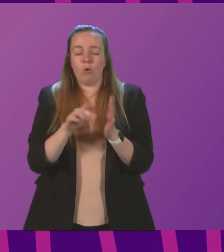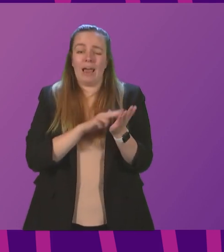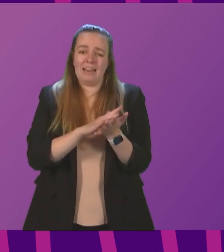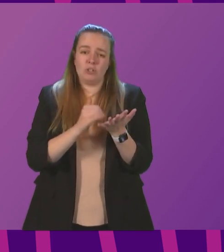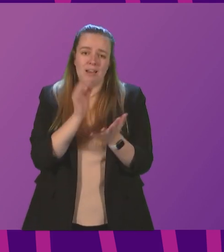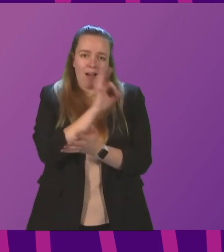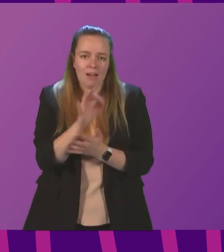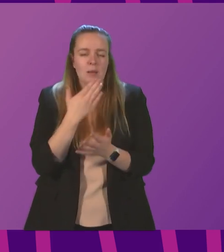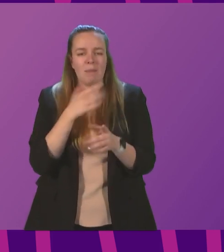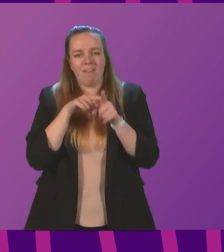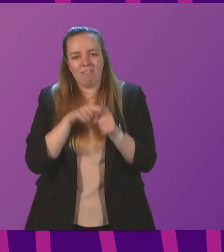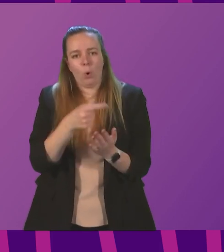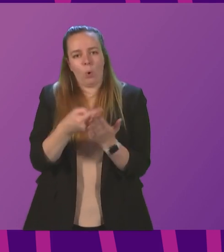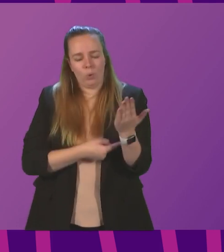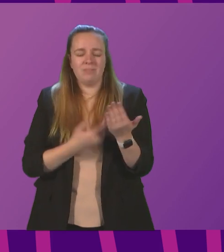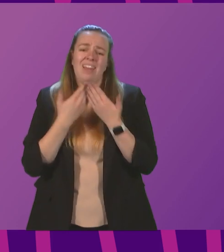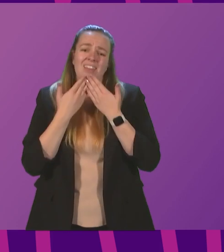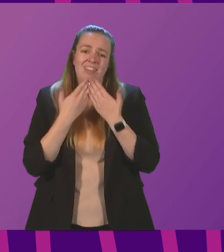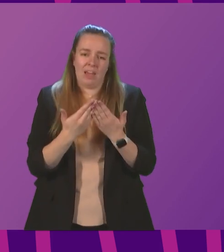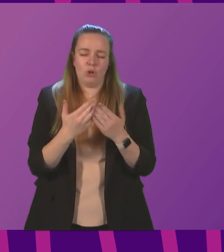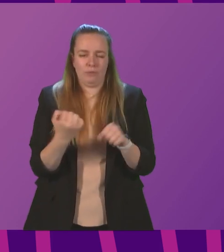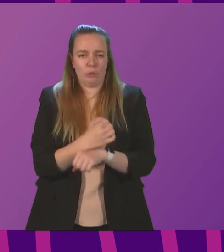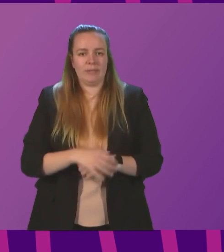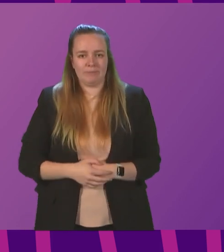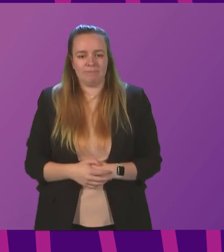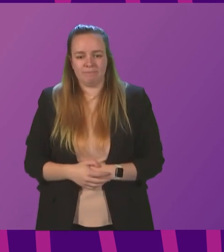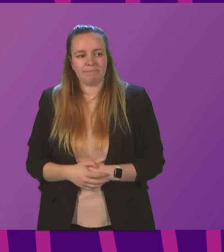continue to stick with them and thank everyone for doing so.